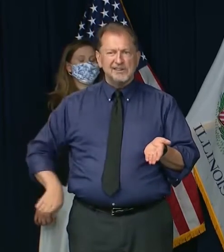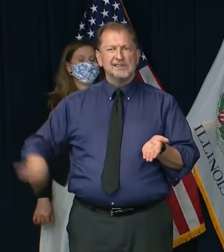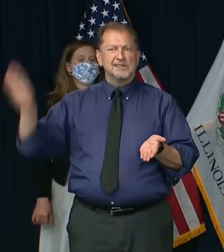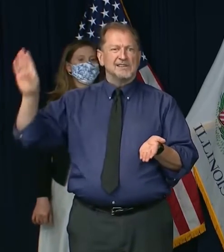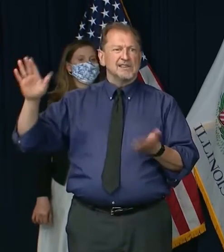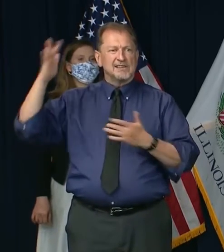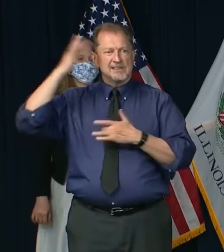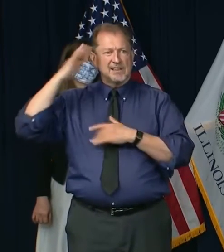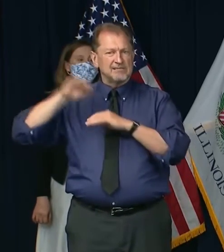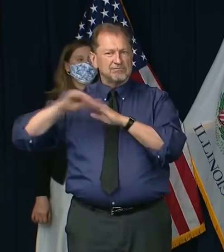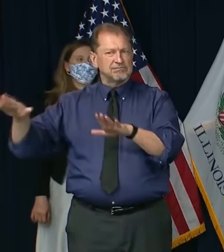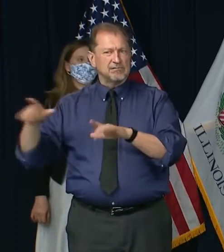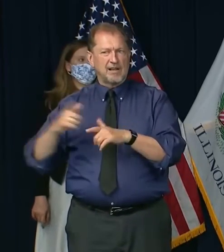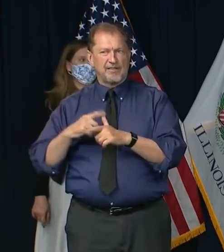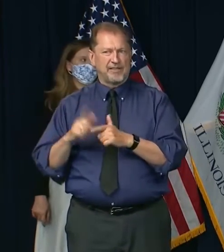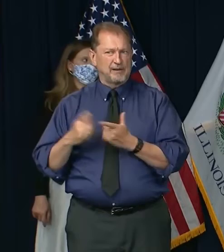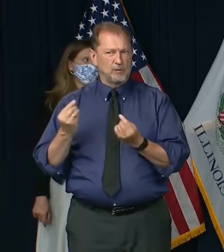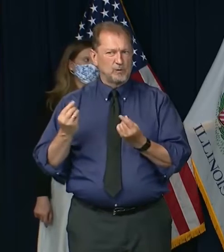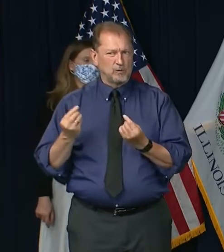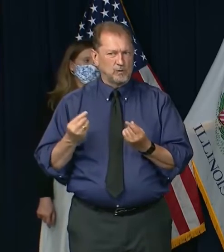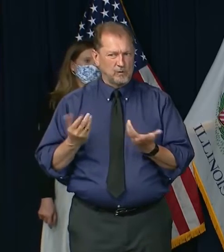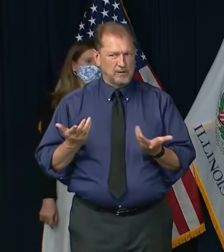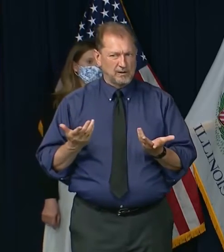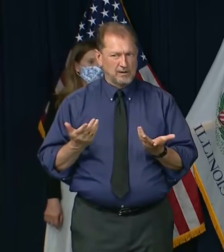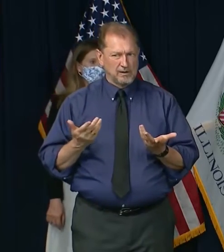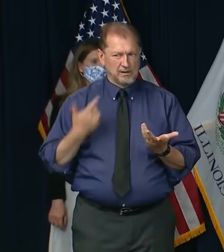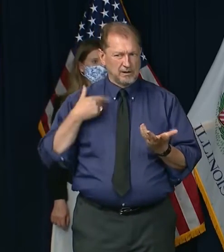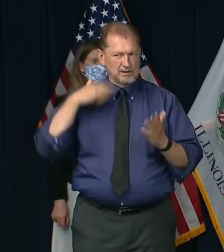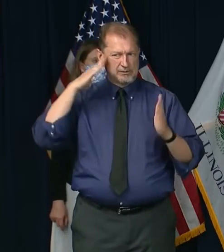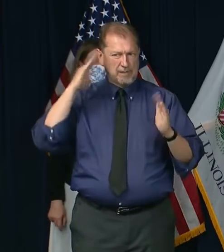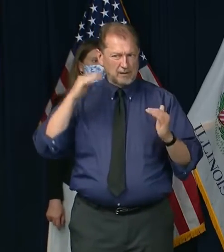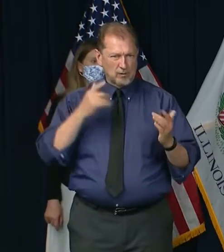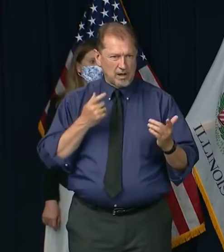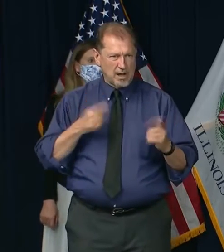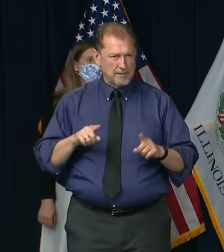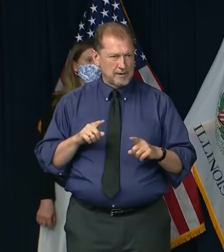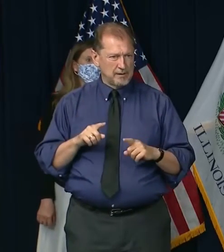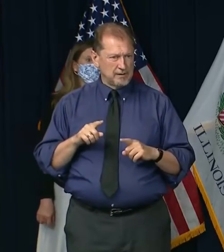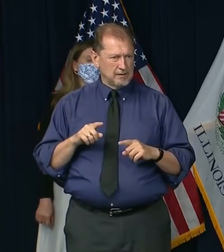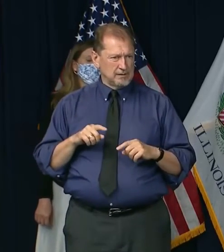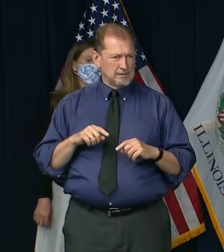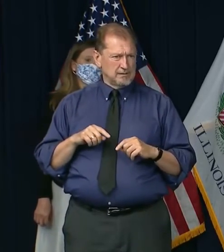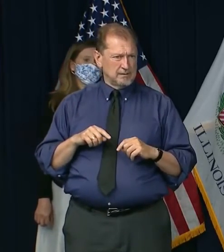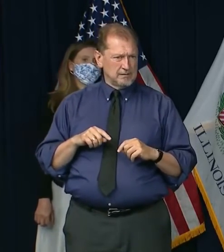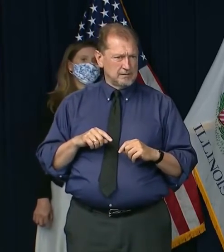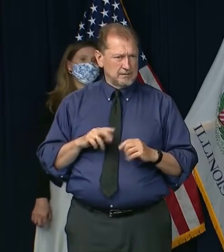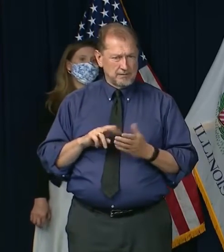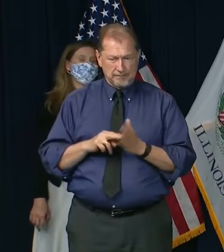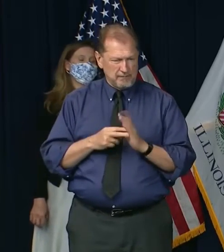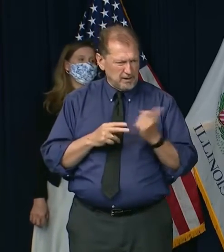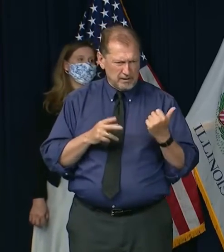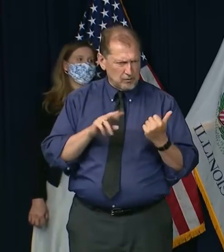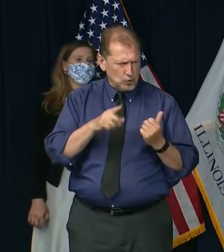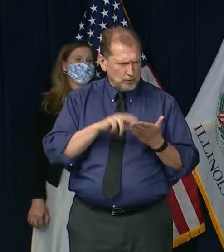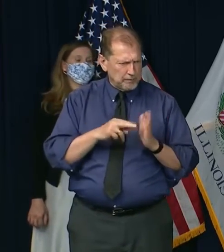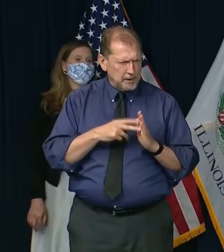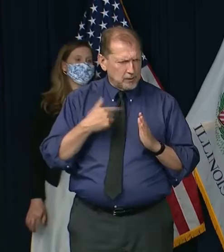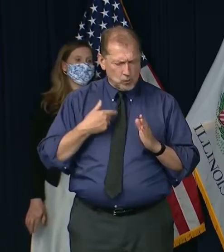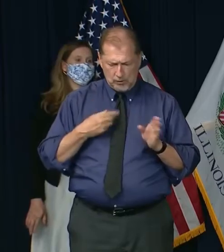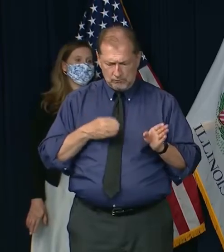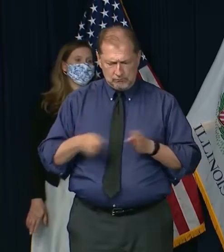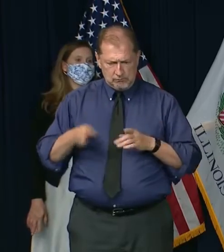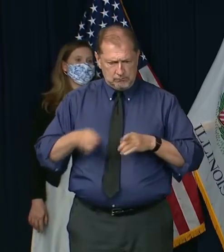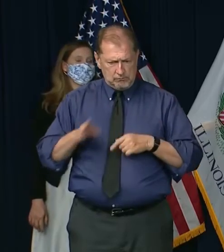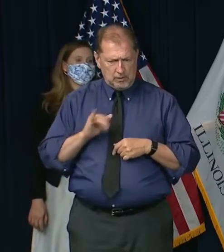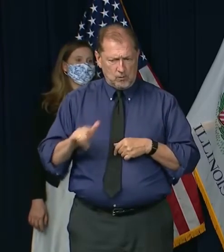of COVID across the country? Yeah. You mean what do we expect and how are we preparing? Is that kind of the basis of the question? I think it probably is. Yeah. What is the